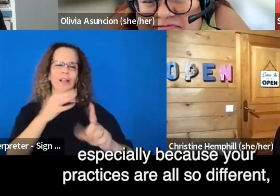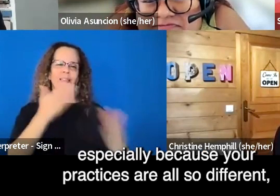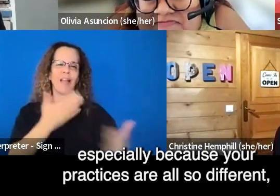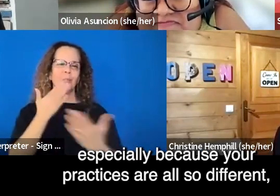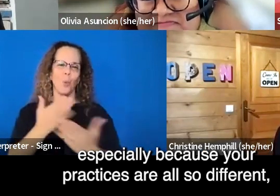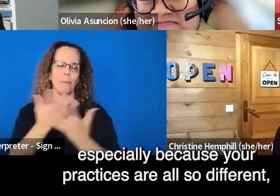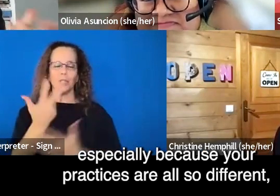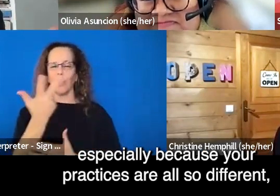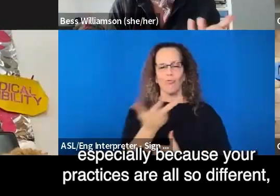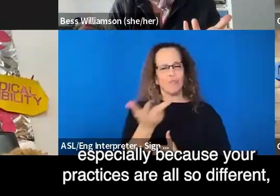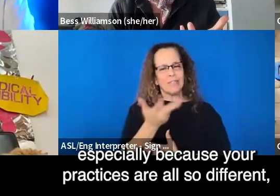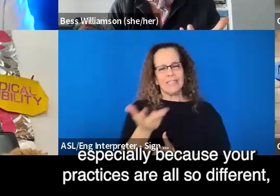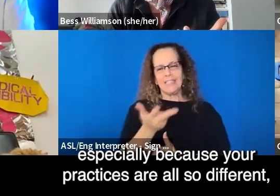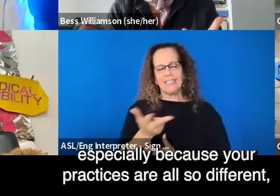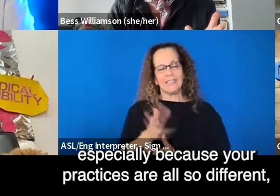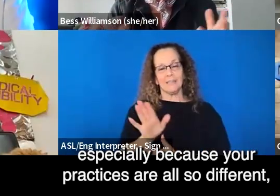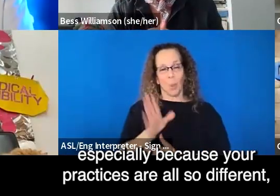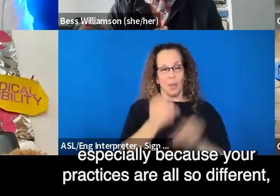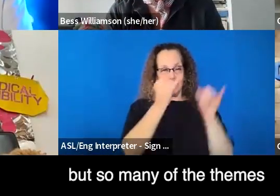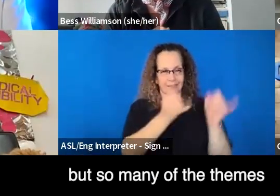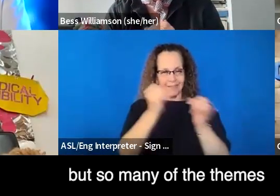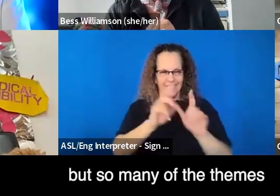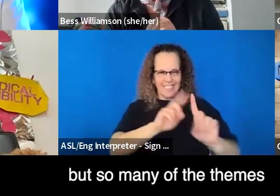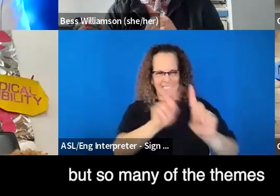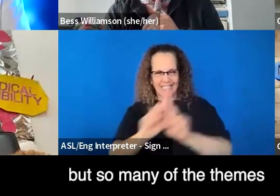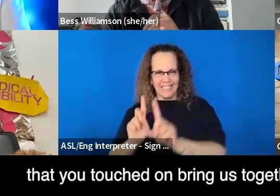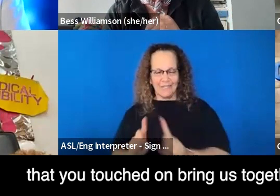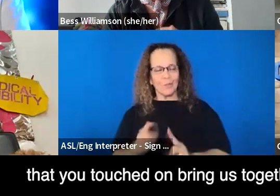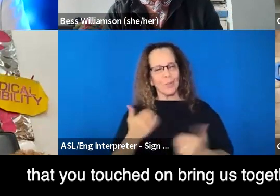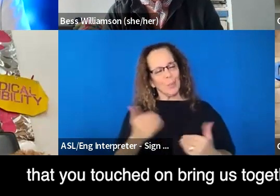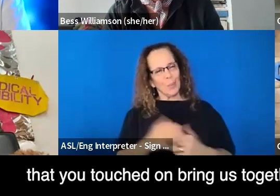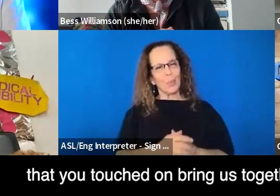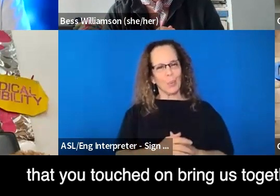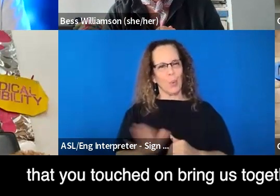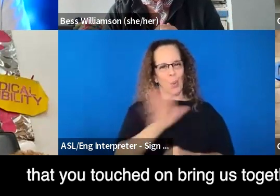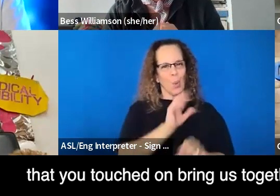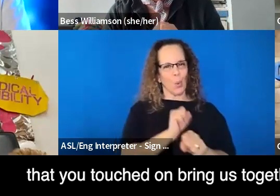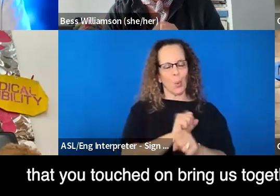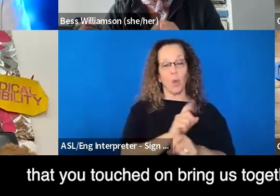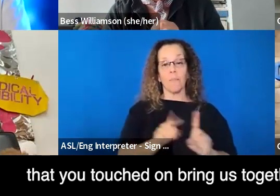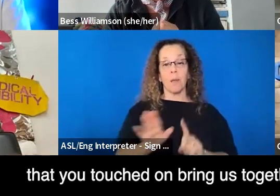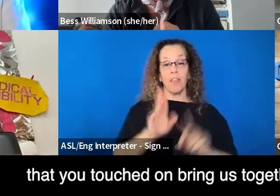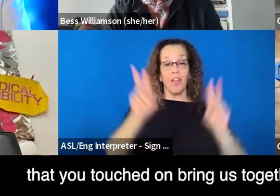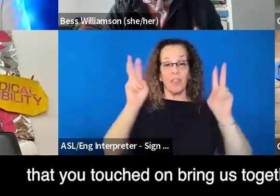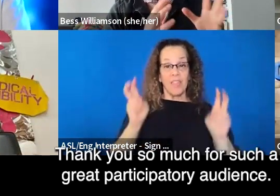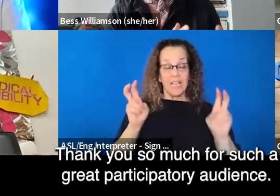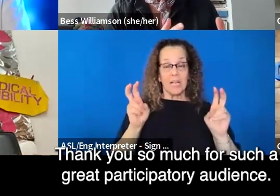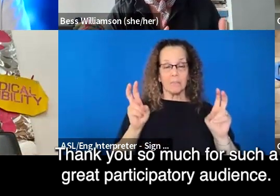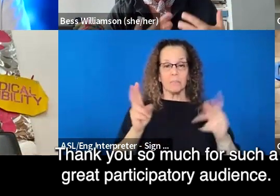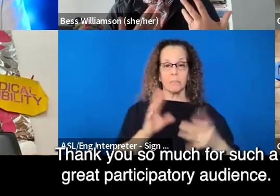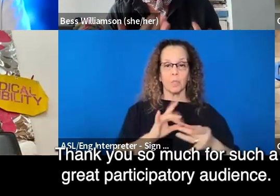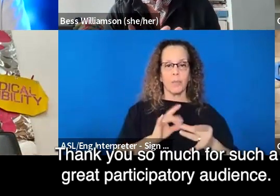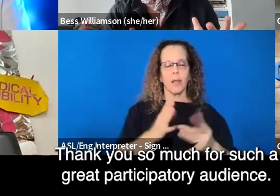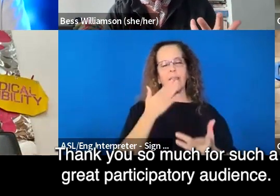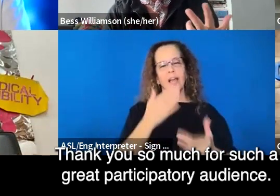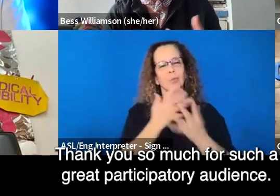three of you, especially because your practices are also different, but so many of the themes that you touched on, um, bring us together. Thank you so